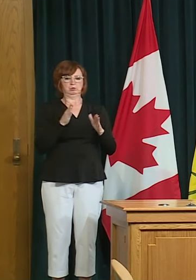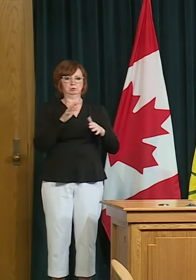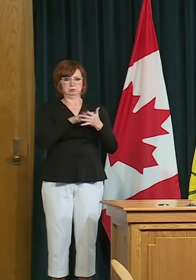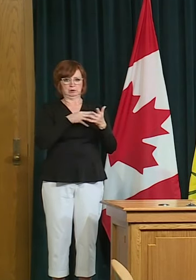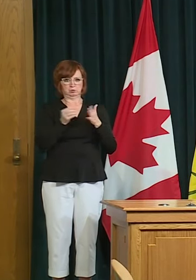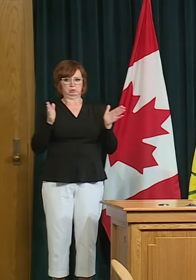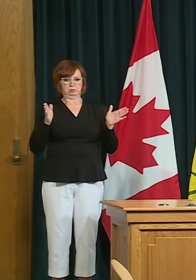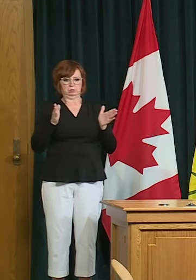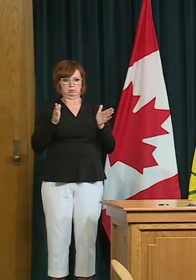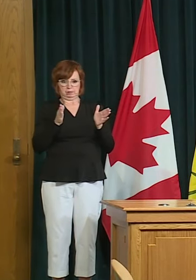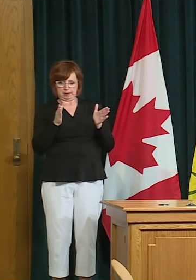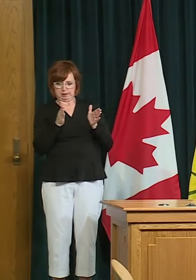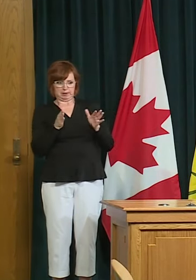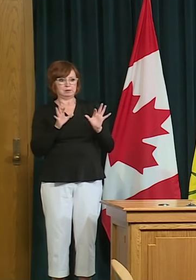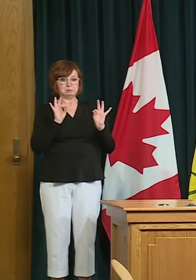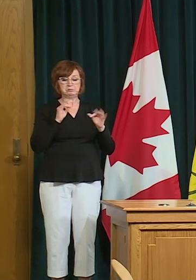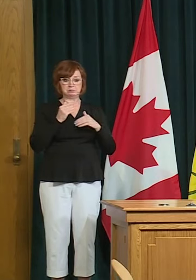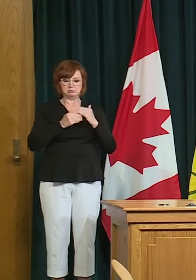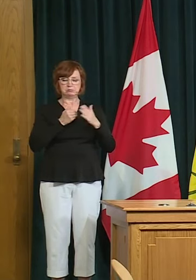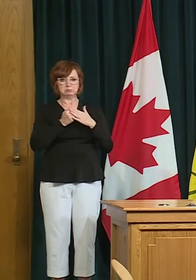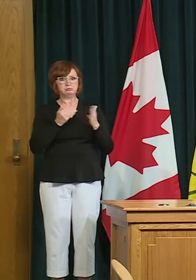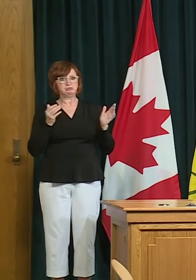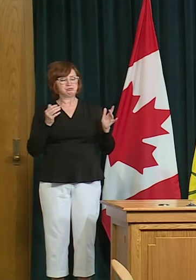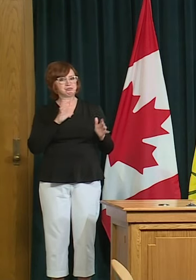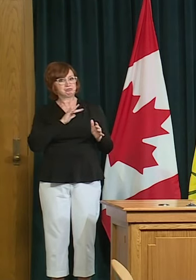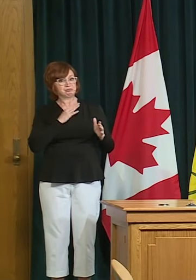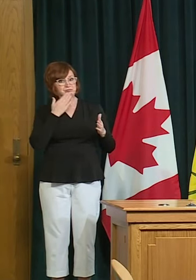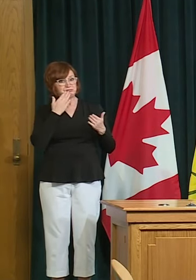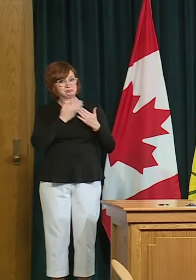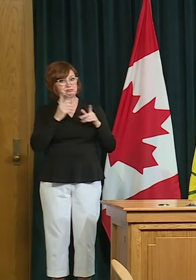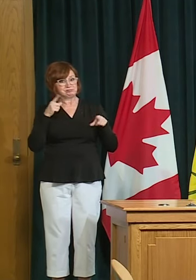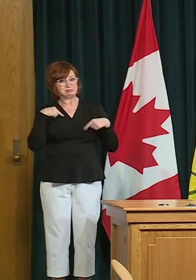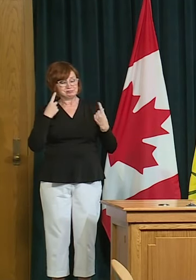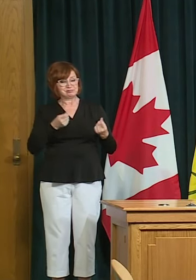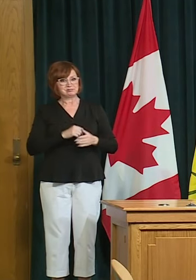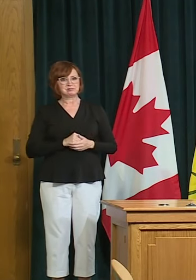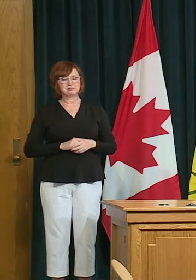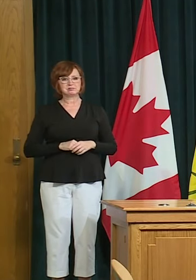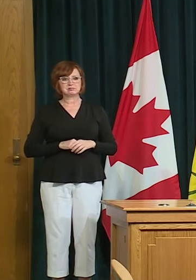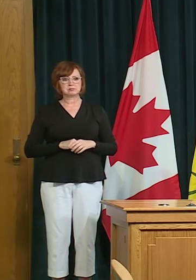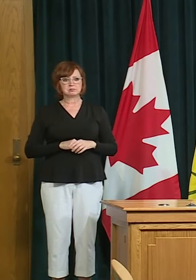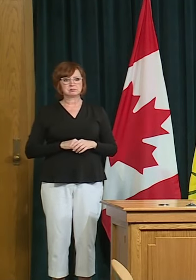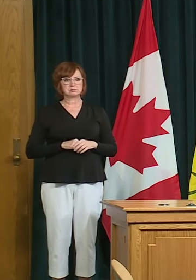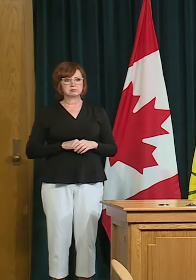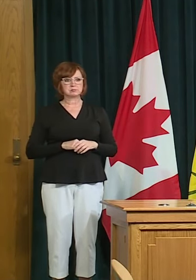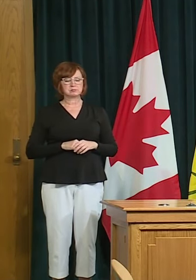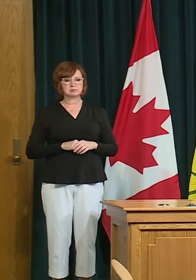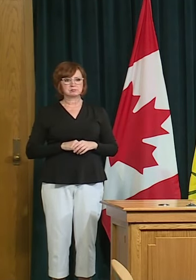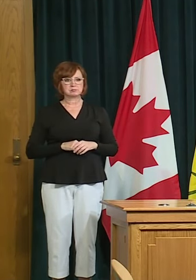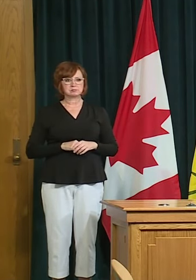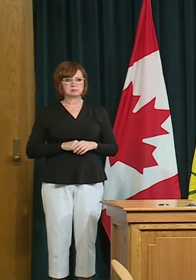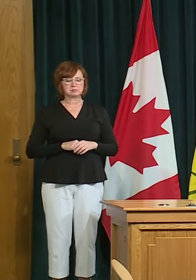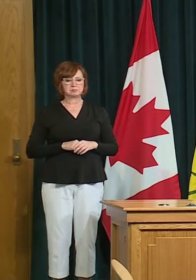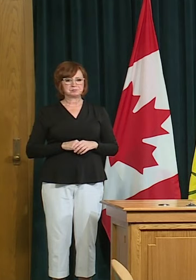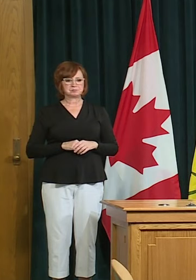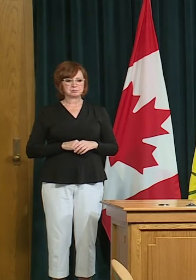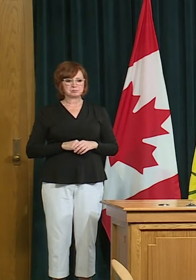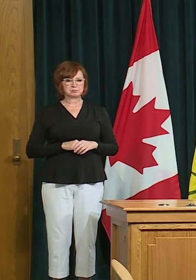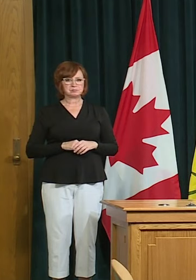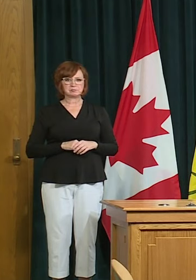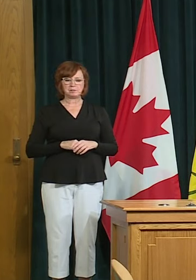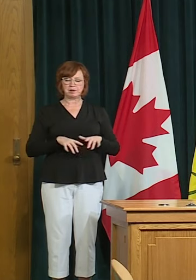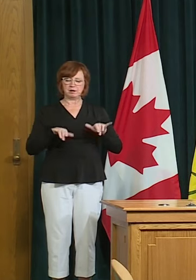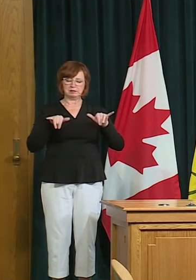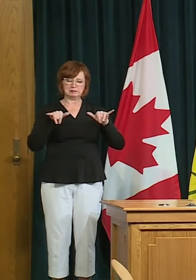so far even as our case numbers are low so that that same thoughtfulness that we've shown to each other when we're out shopping must